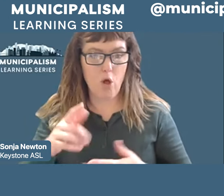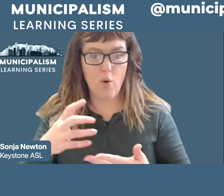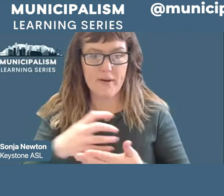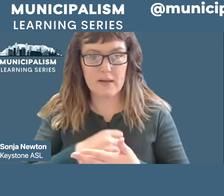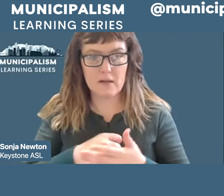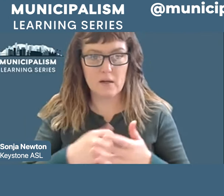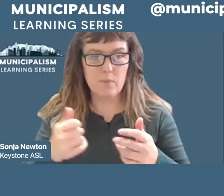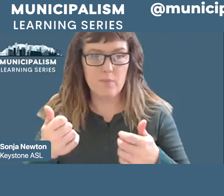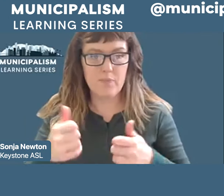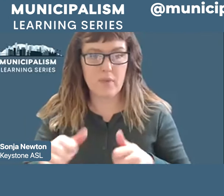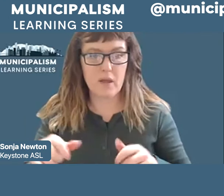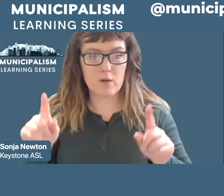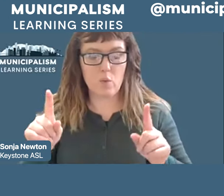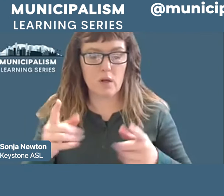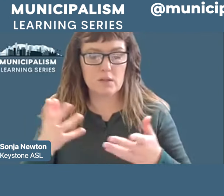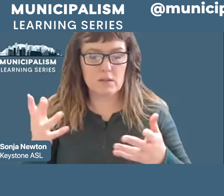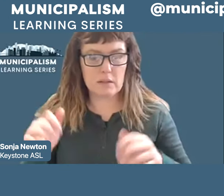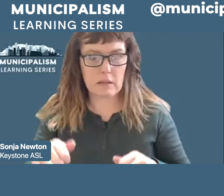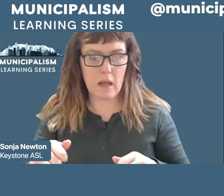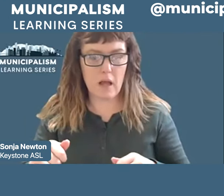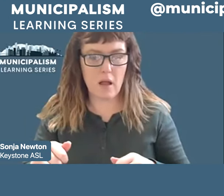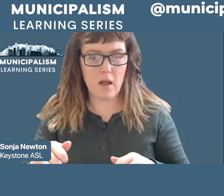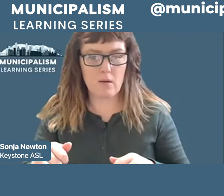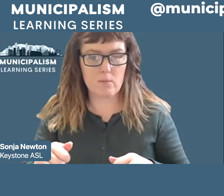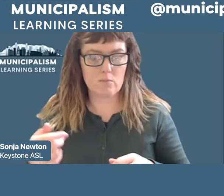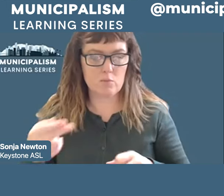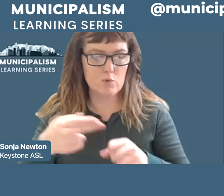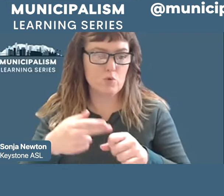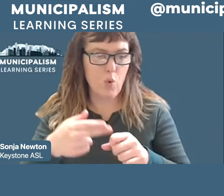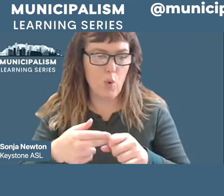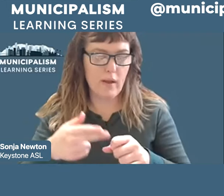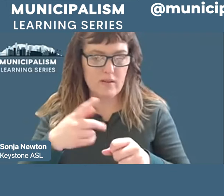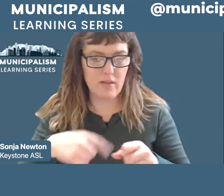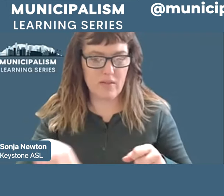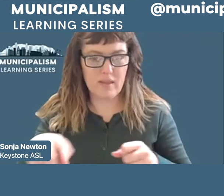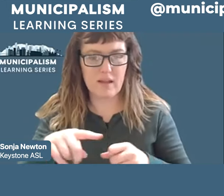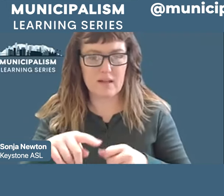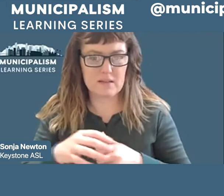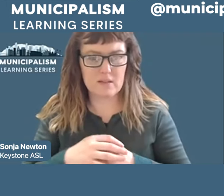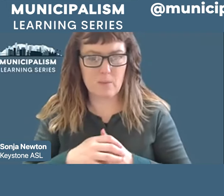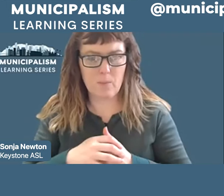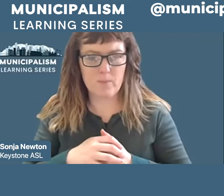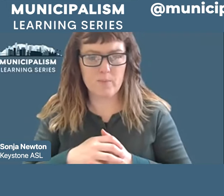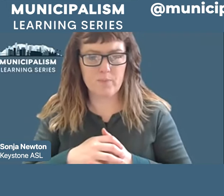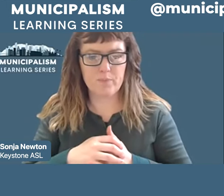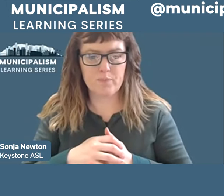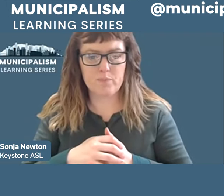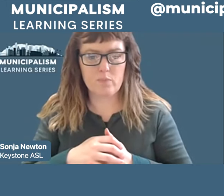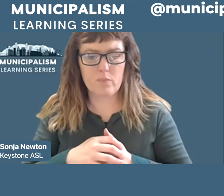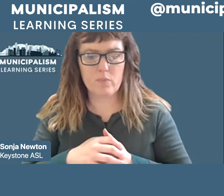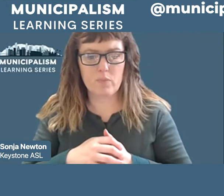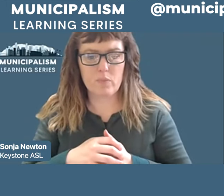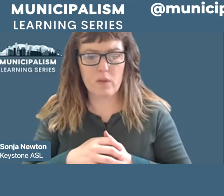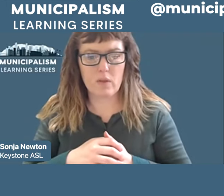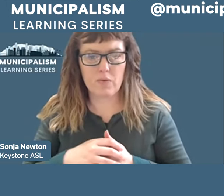able to put their hats into these and then putting them in this situation where if they don't have